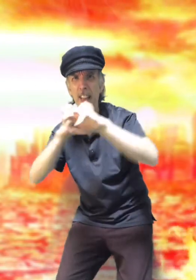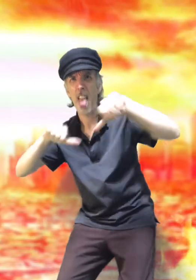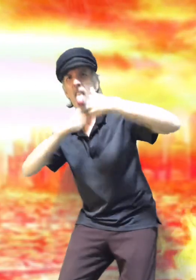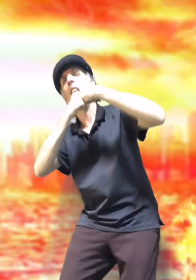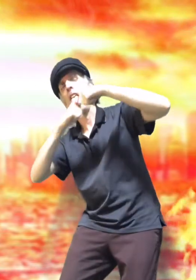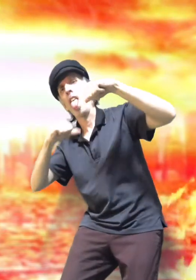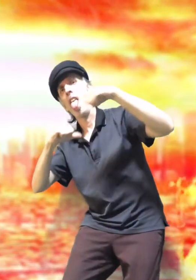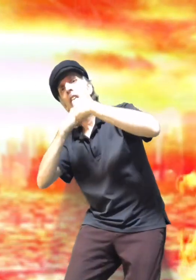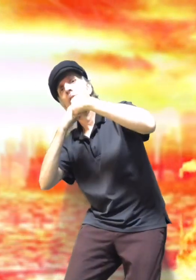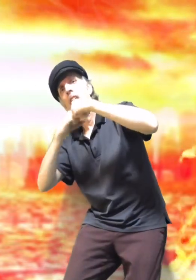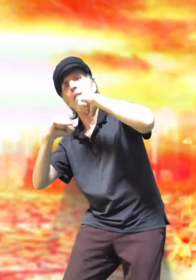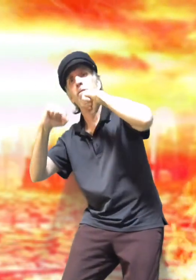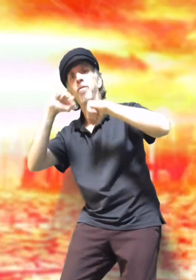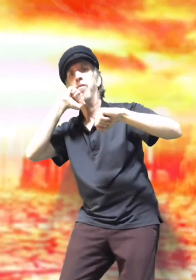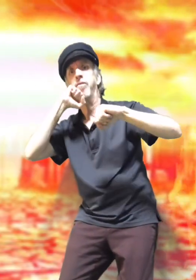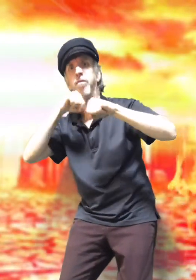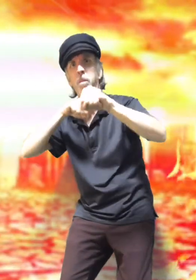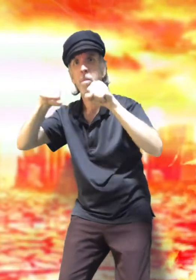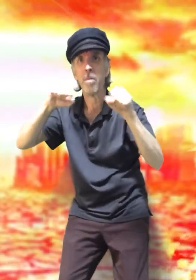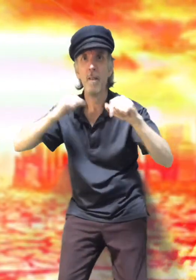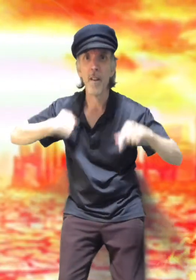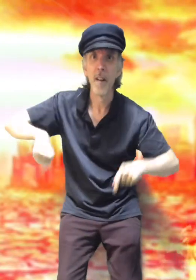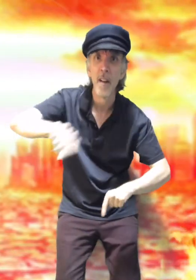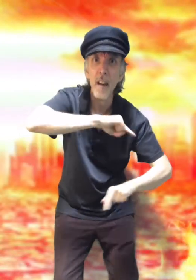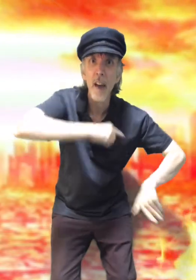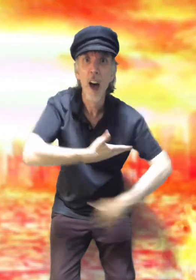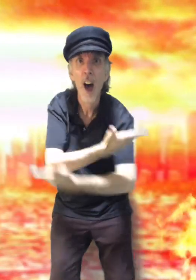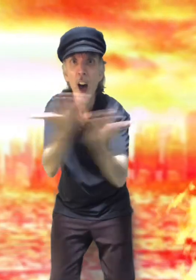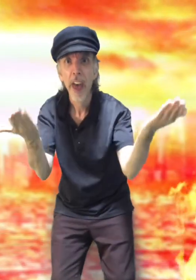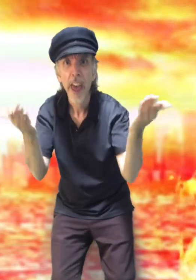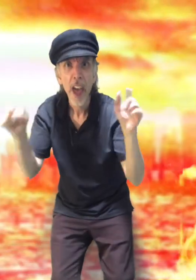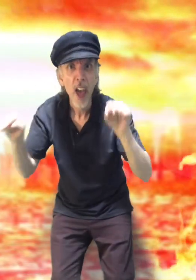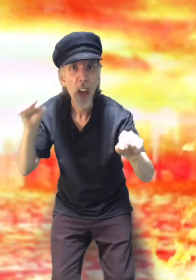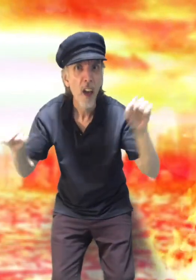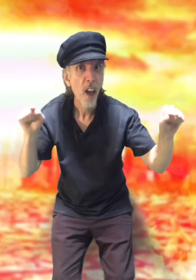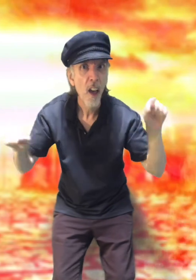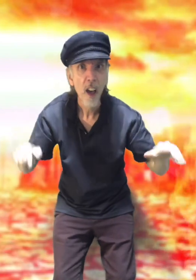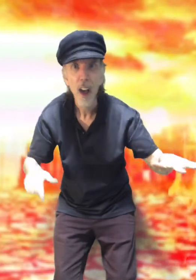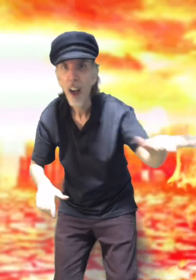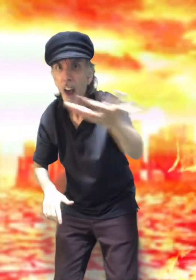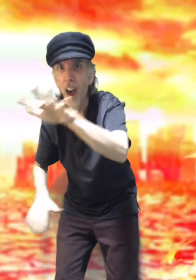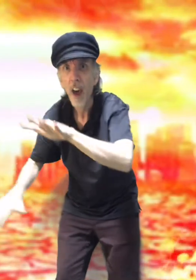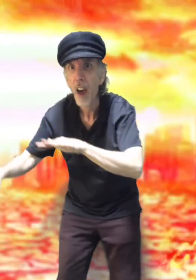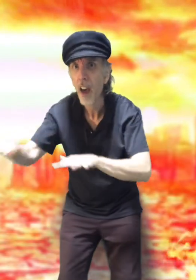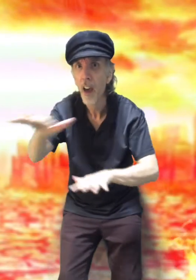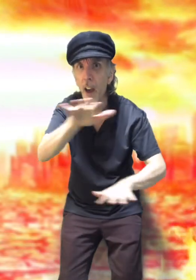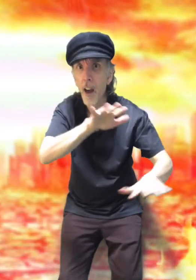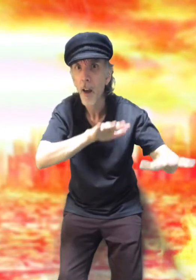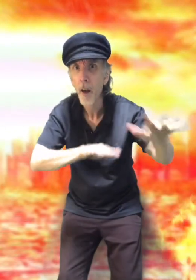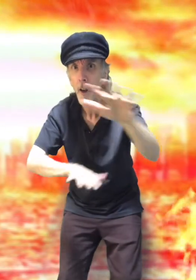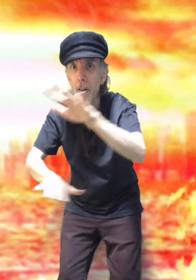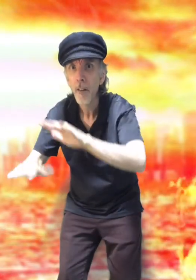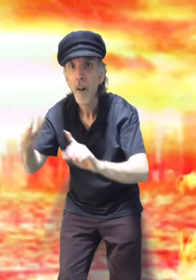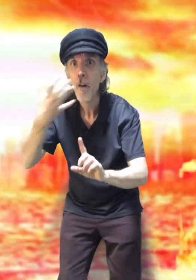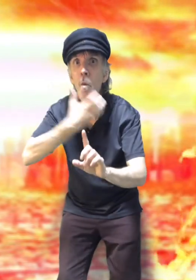befall on us here and there. The warming temperatures,